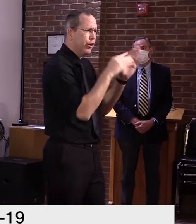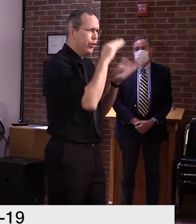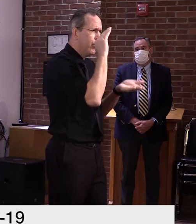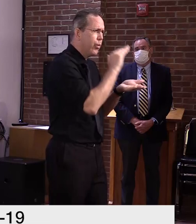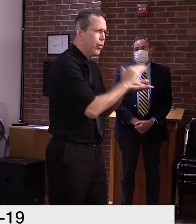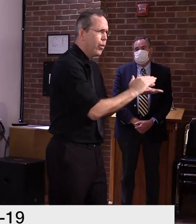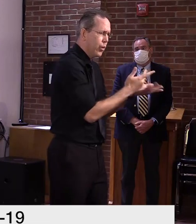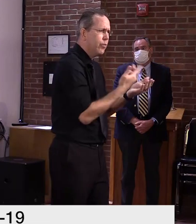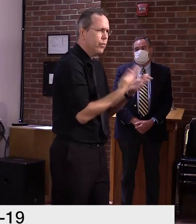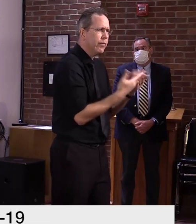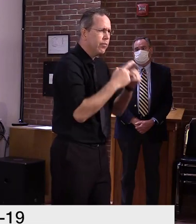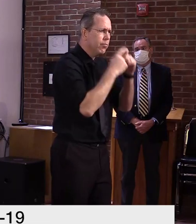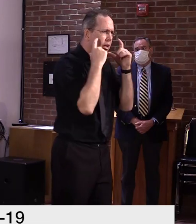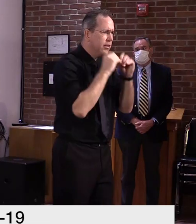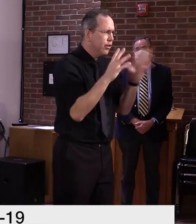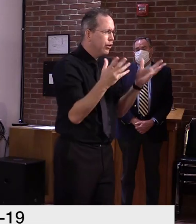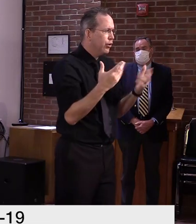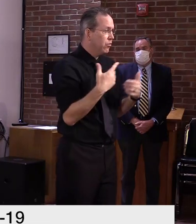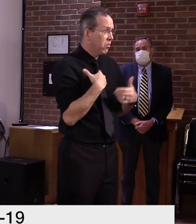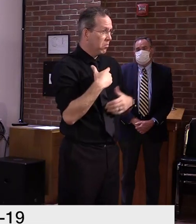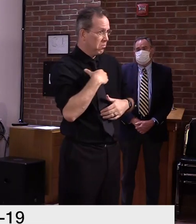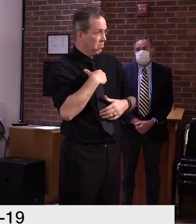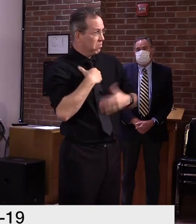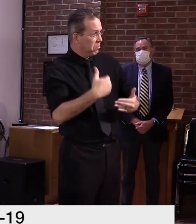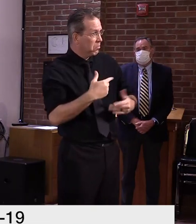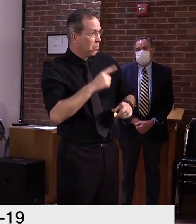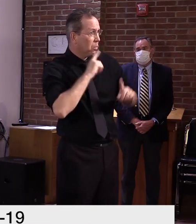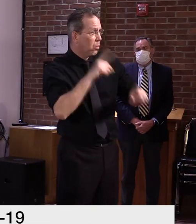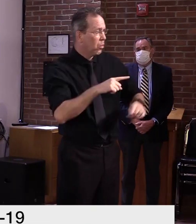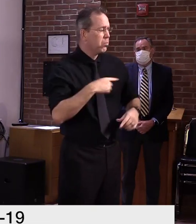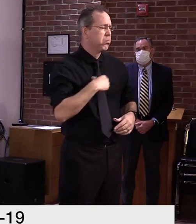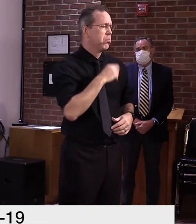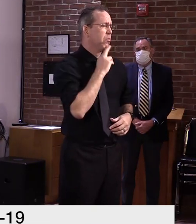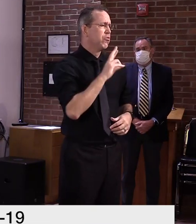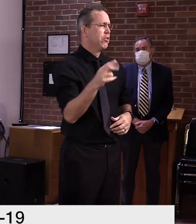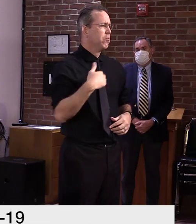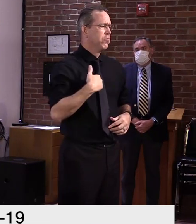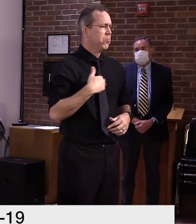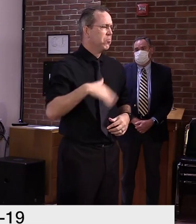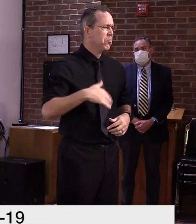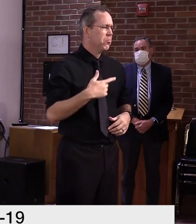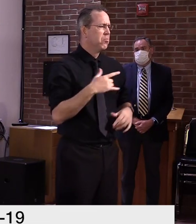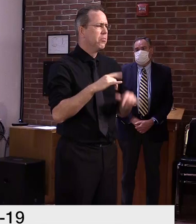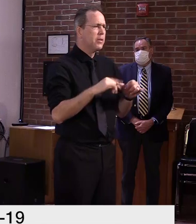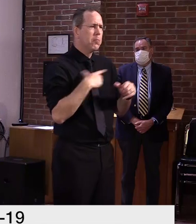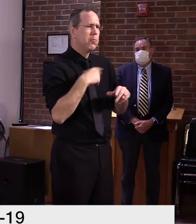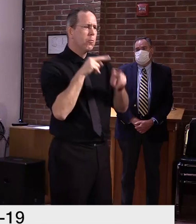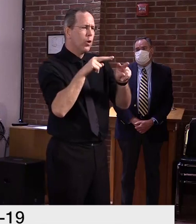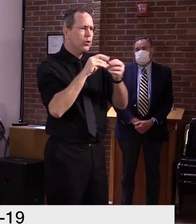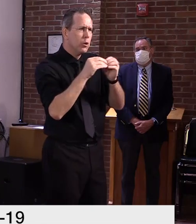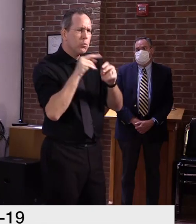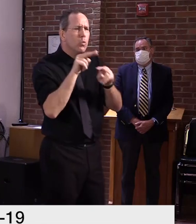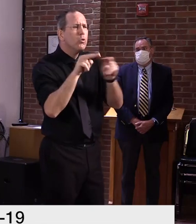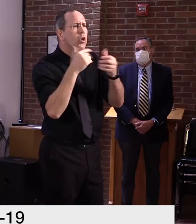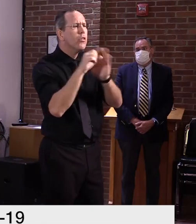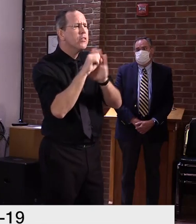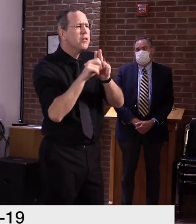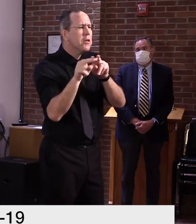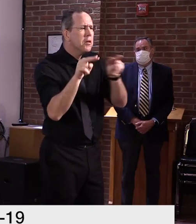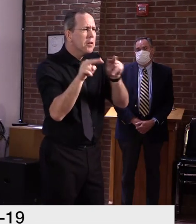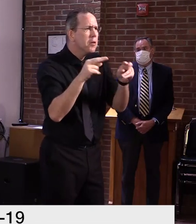seeing across the country, certainly what's happening, you know, as it migrates towards the northeast,